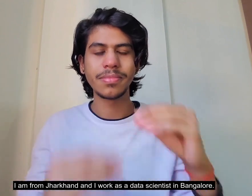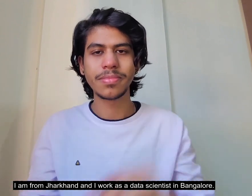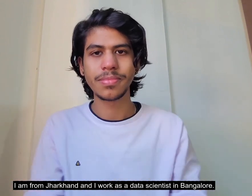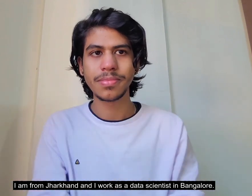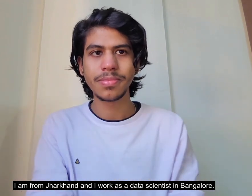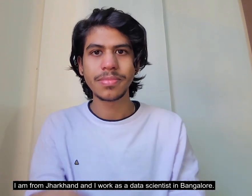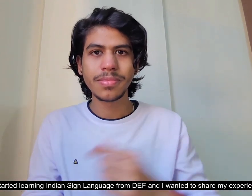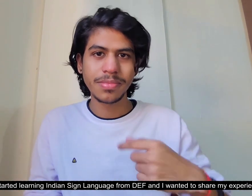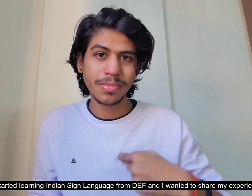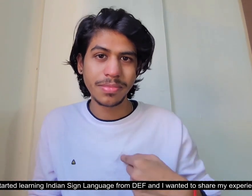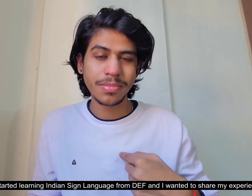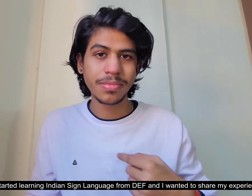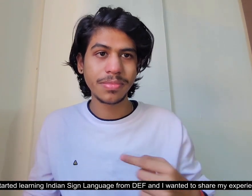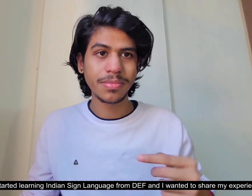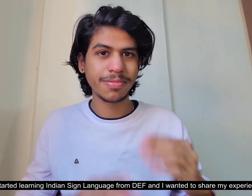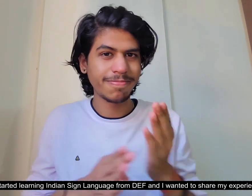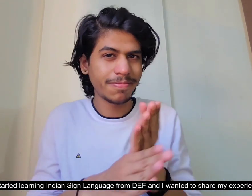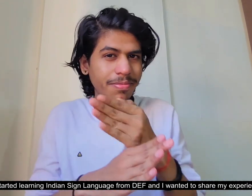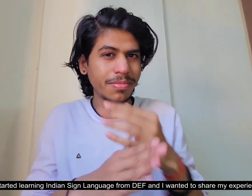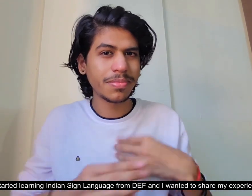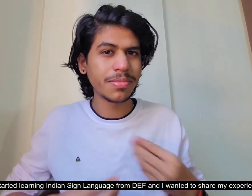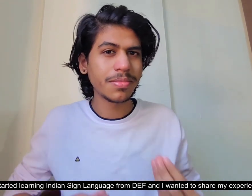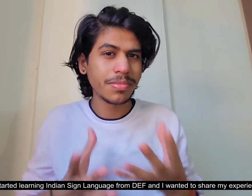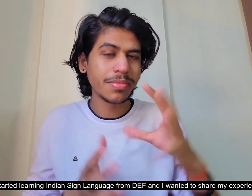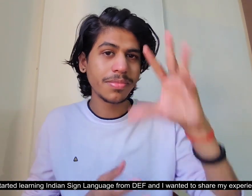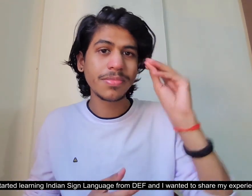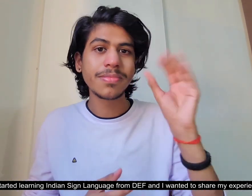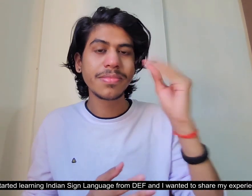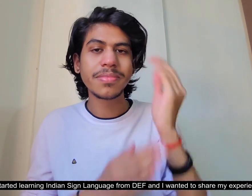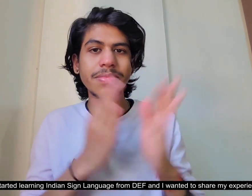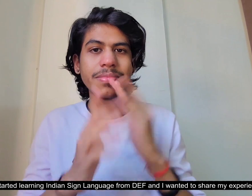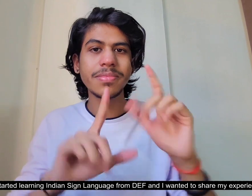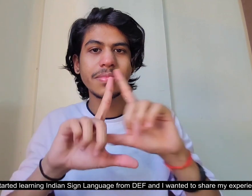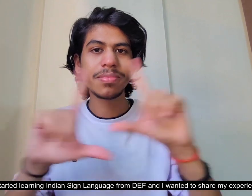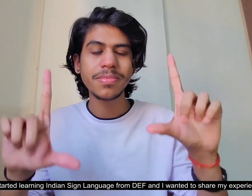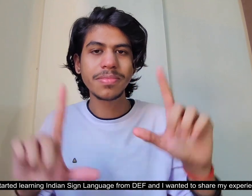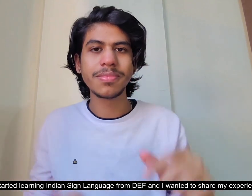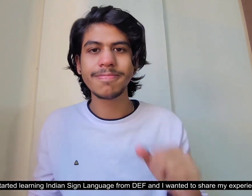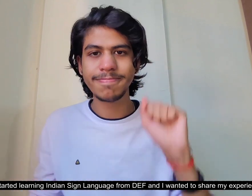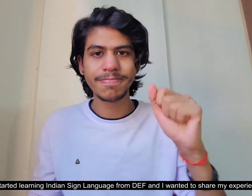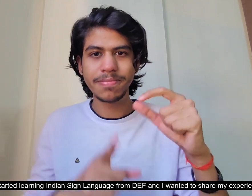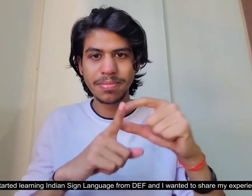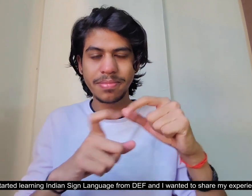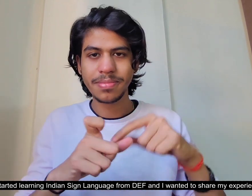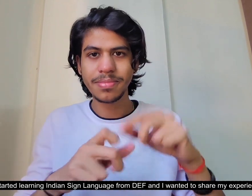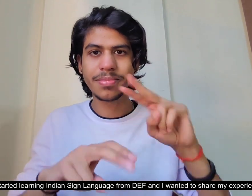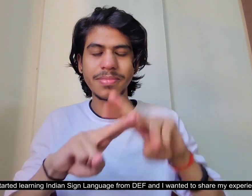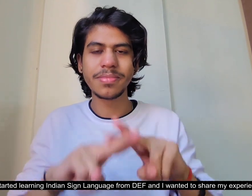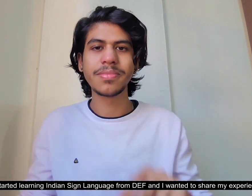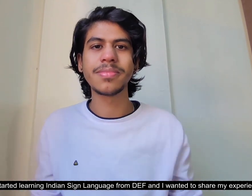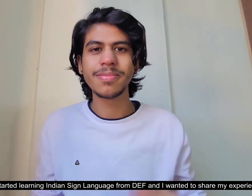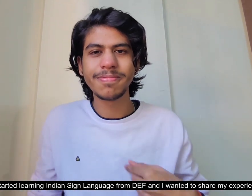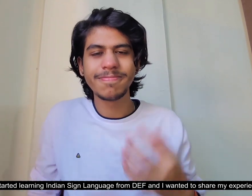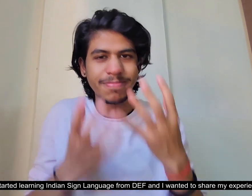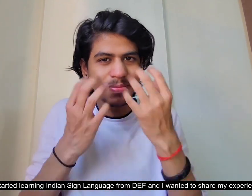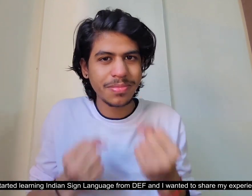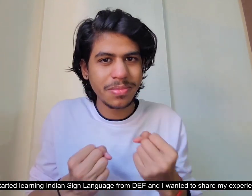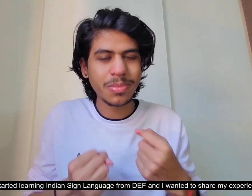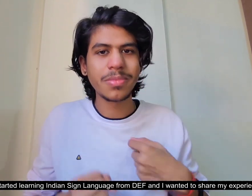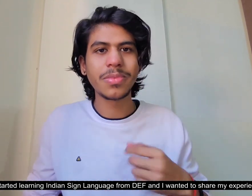I recently started learning Indian Sign Language from DEF, and I